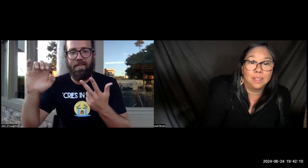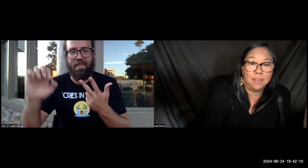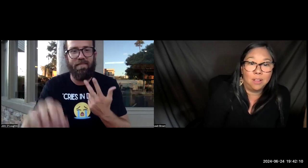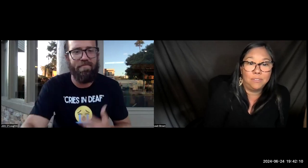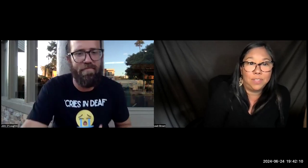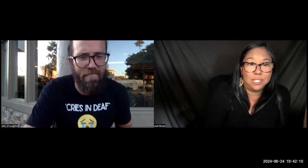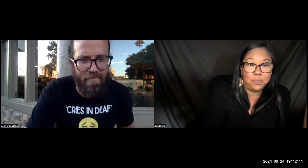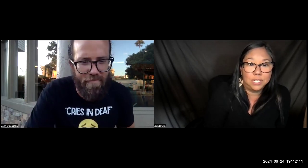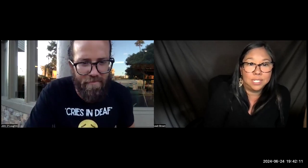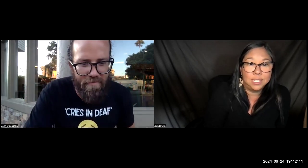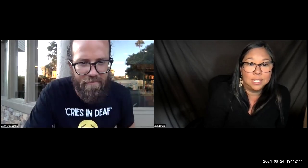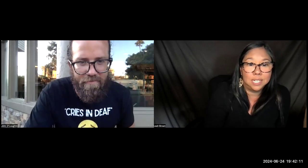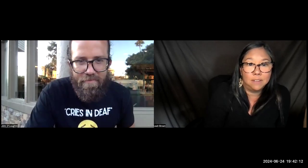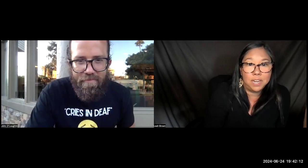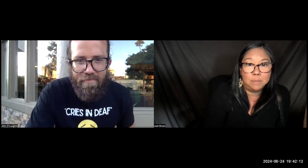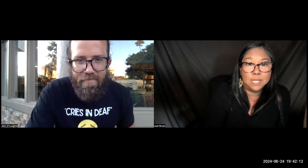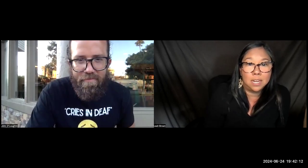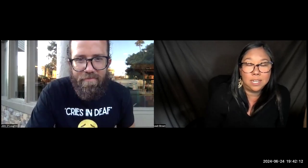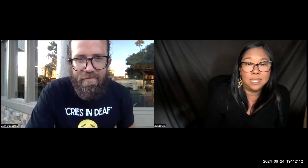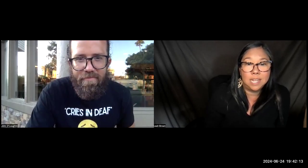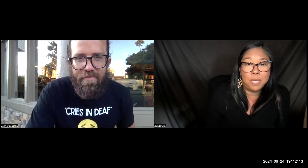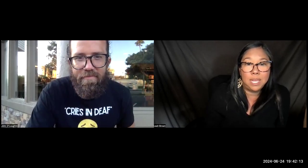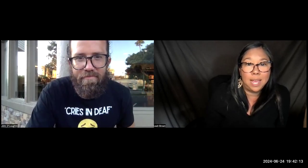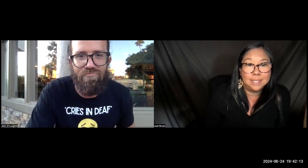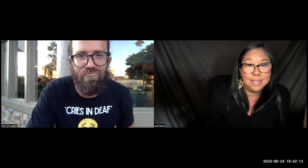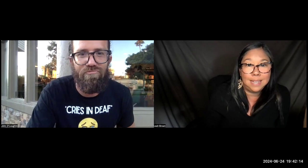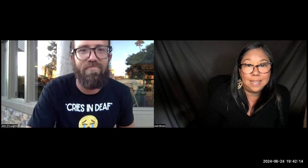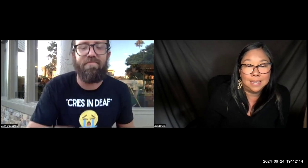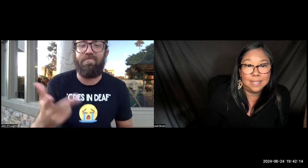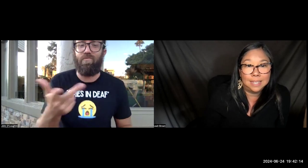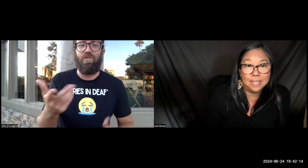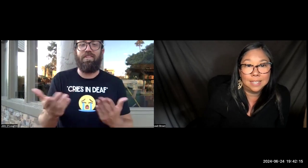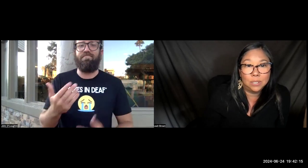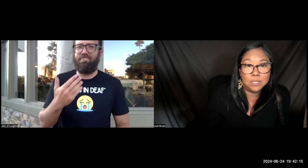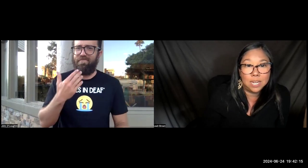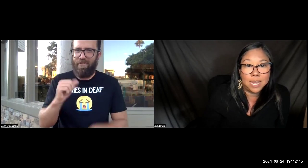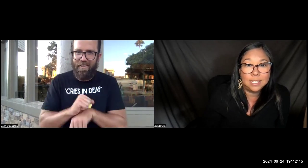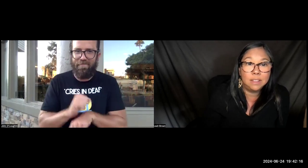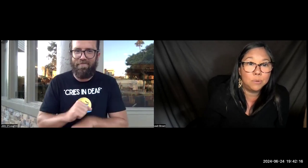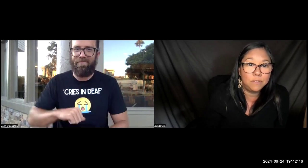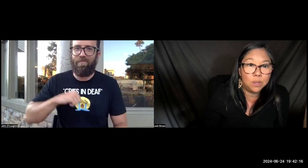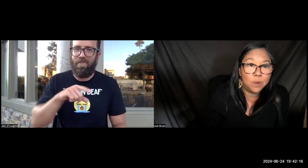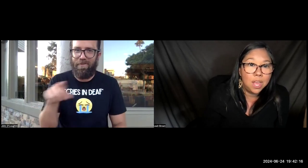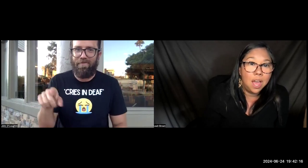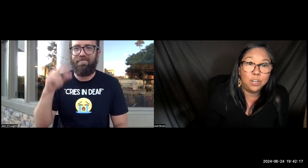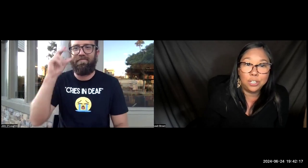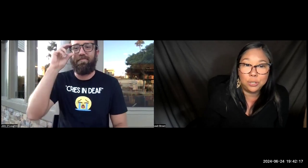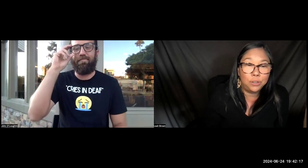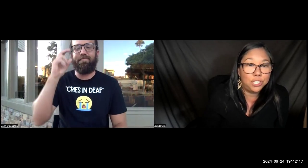All of these students, he's listing off names, Anya, Debbie, Casey, who's not Casey? The three of you, you're going to do a good